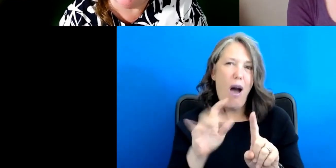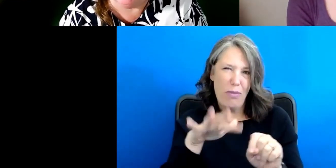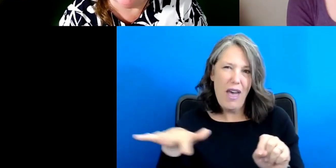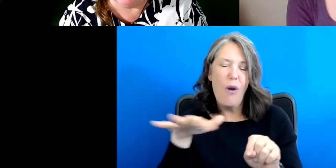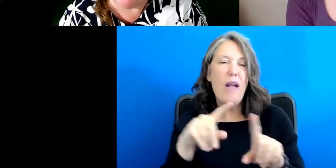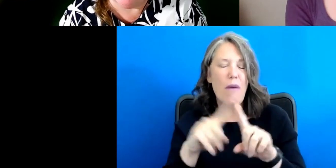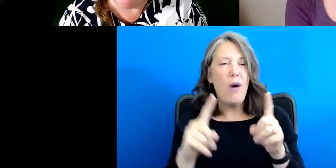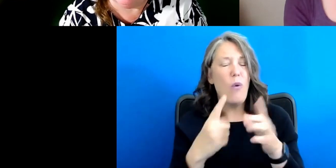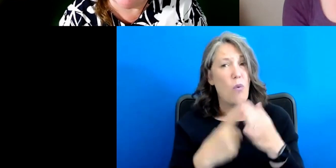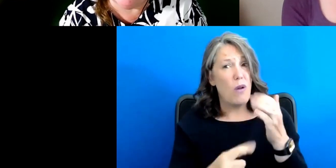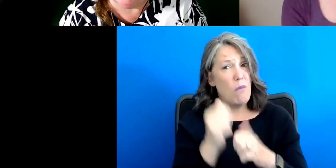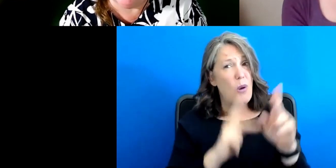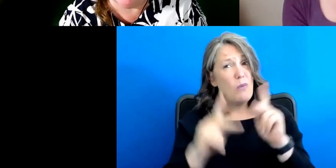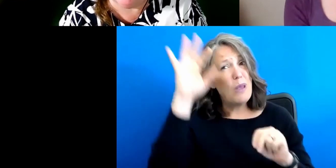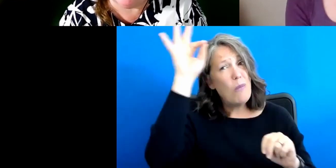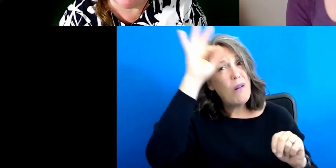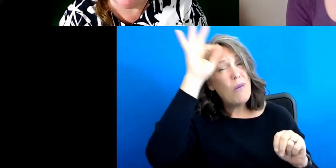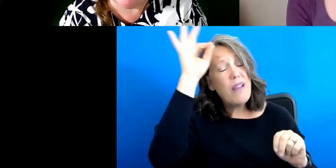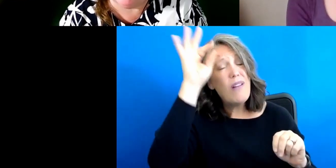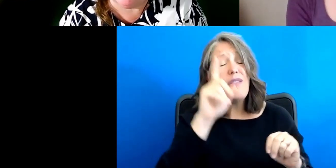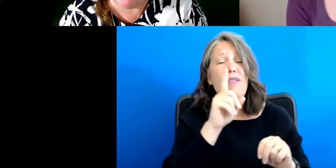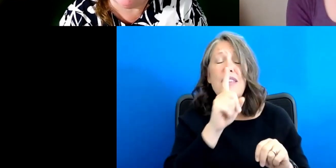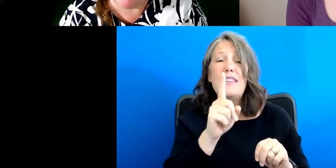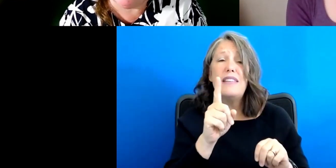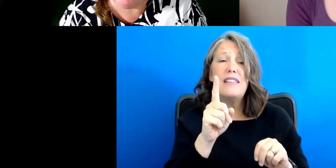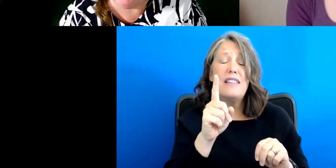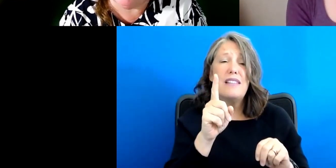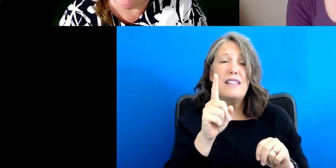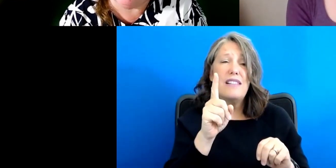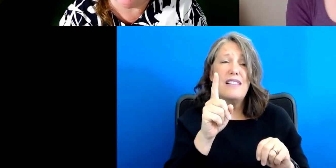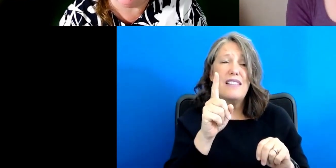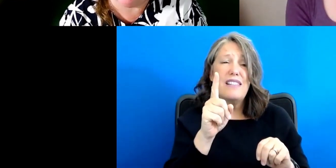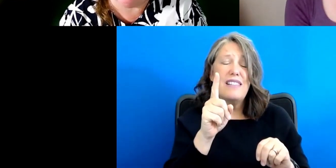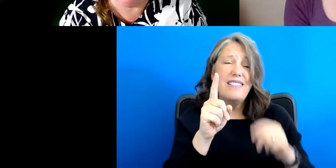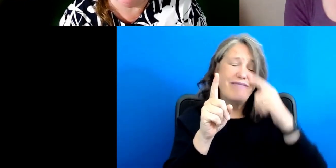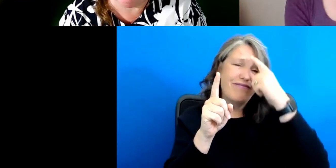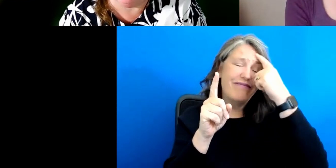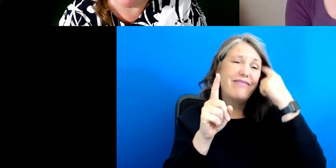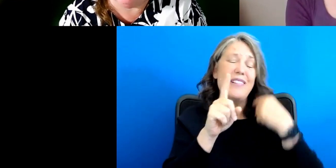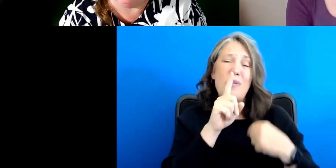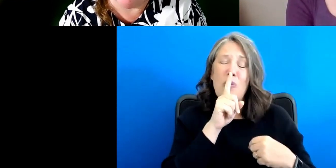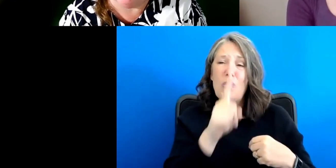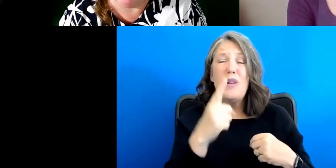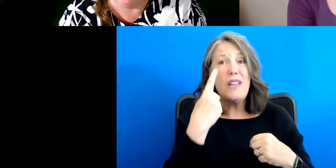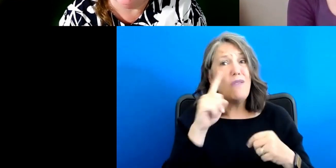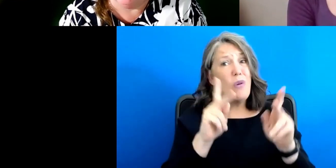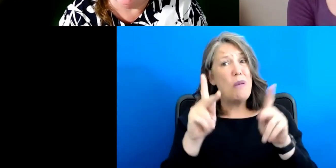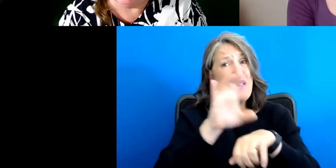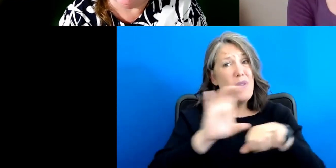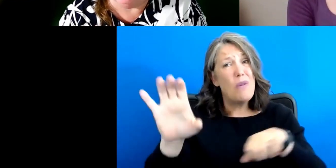most people aren't aware of, um, is that the conditions are very much the same for people in the Caribbean.